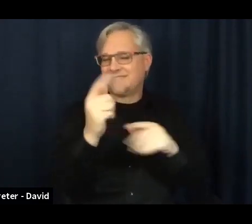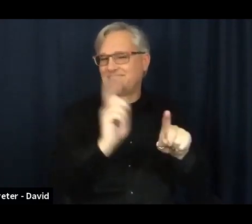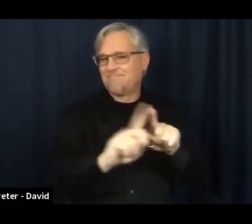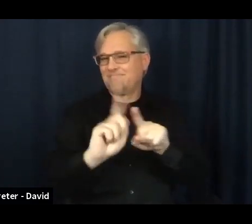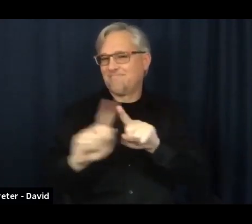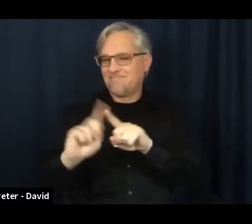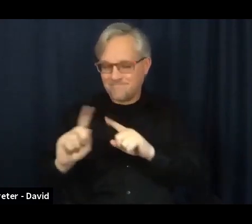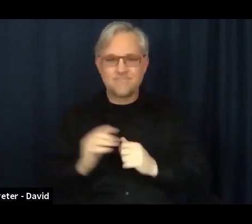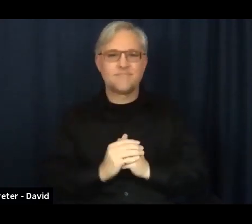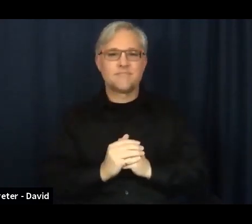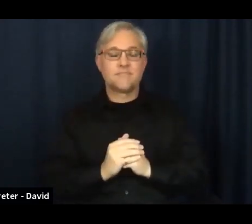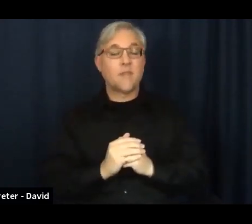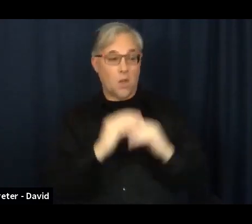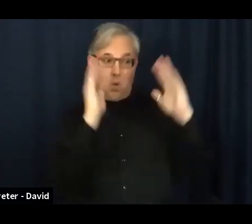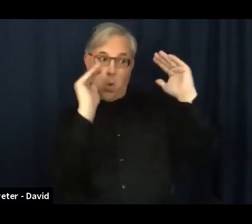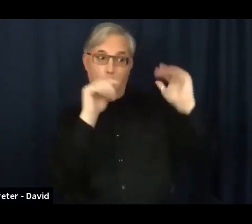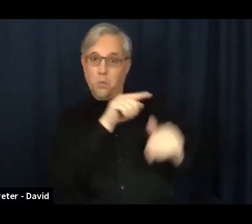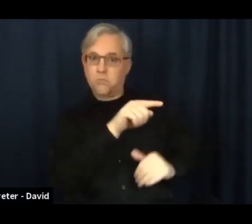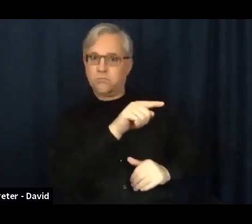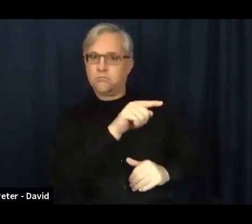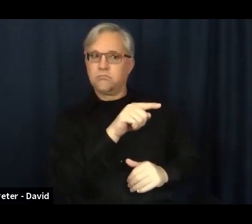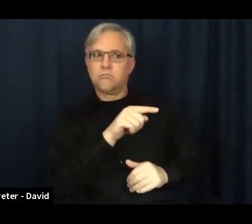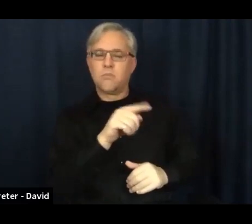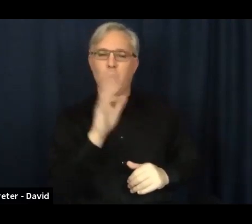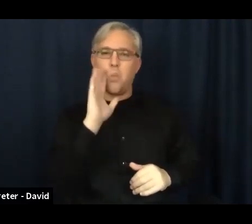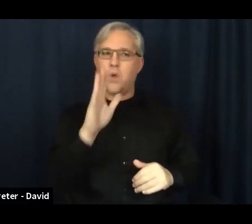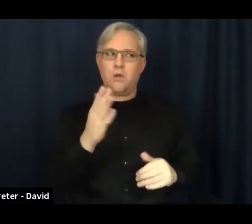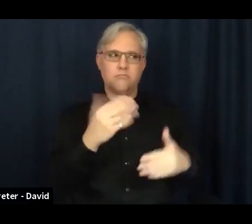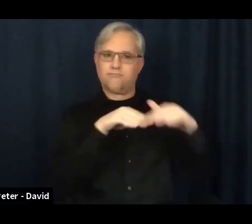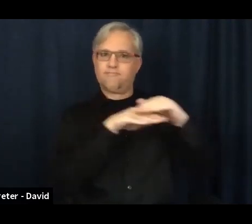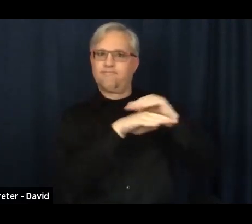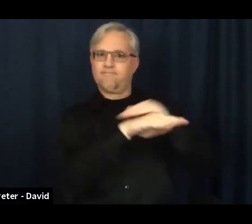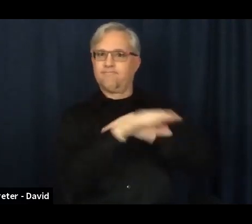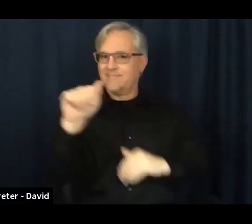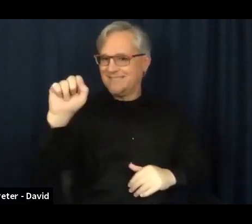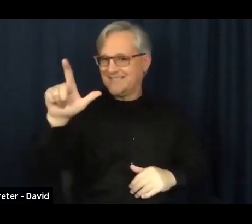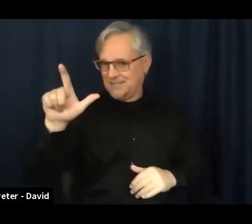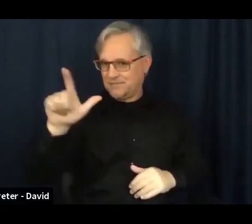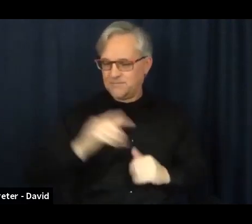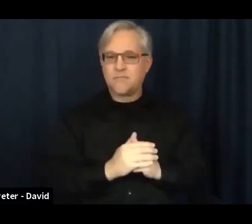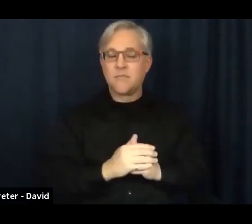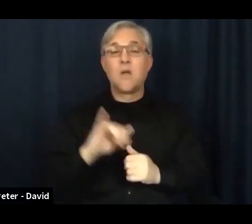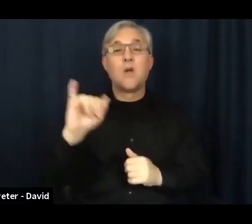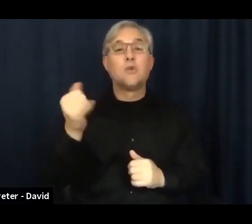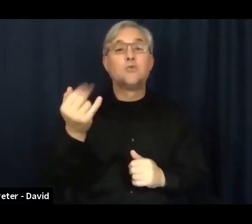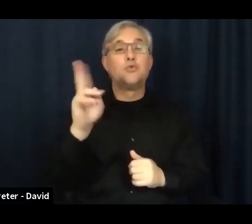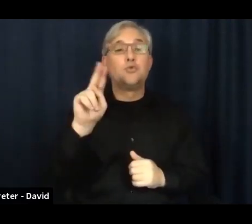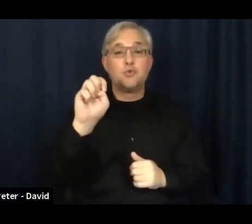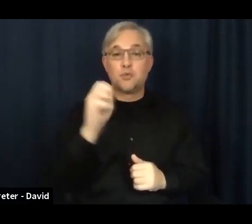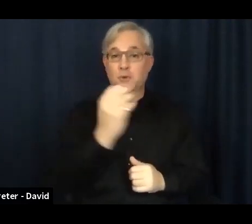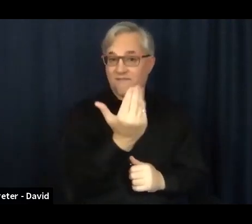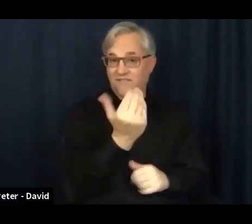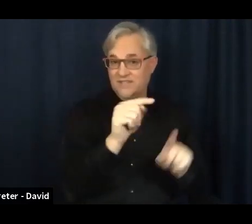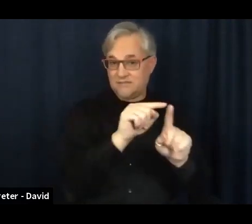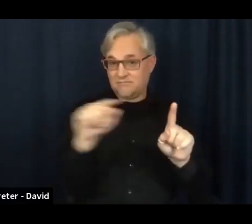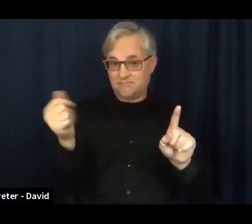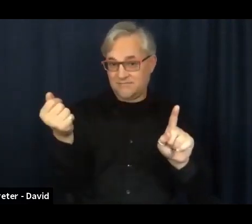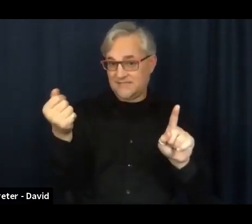ASL. It is June 15th through the 19th and will all be online. So maybe you have